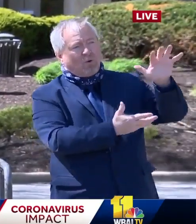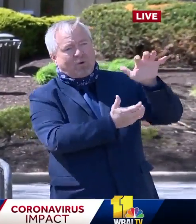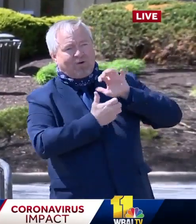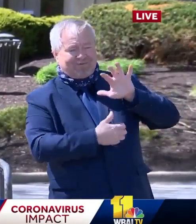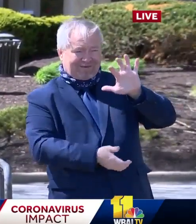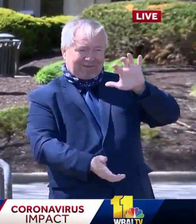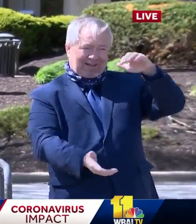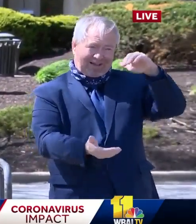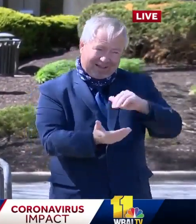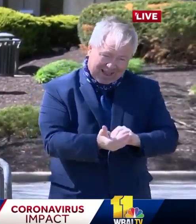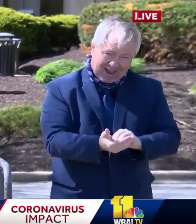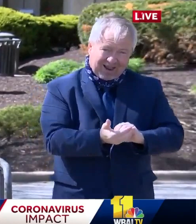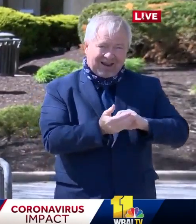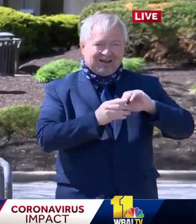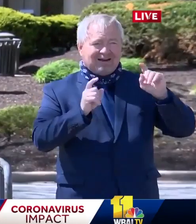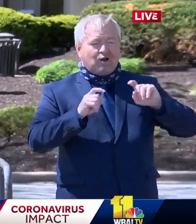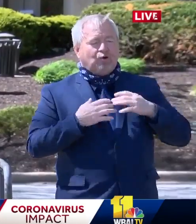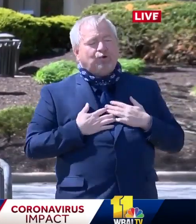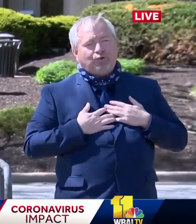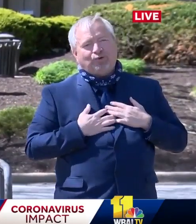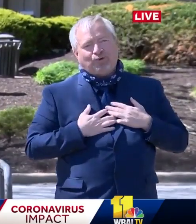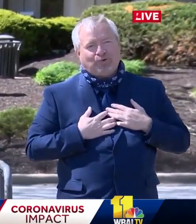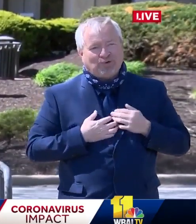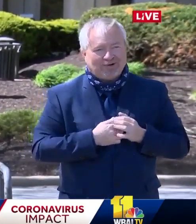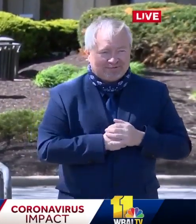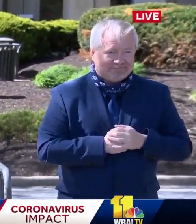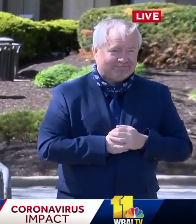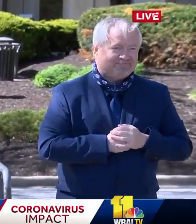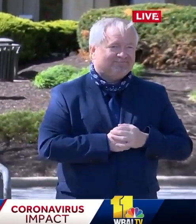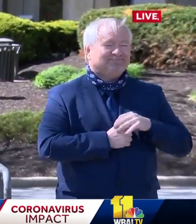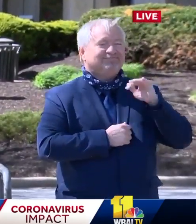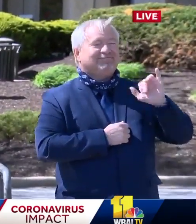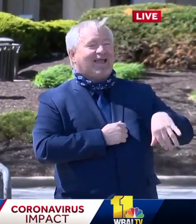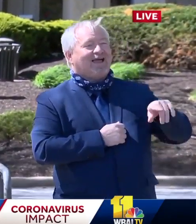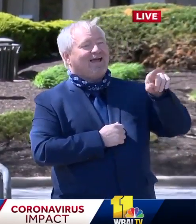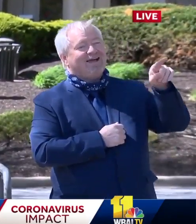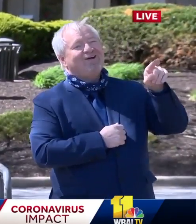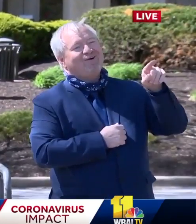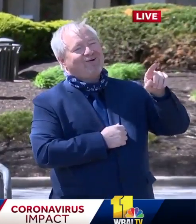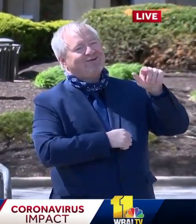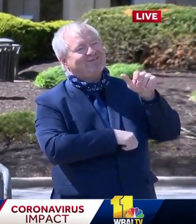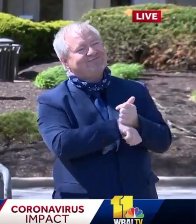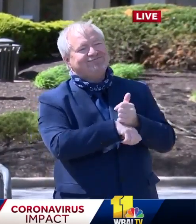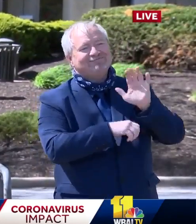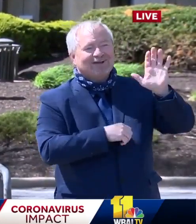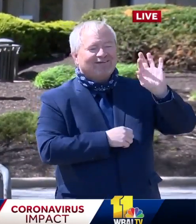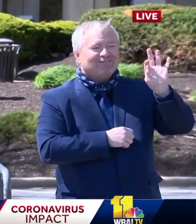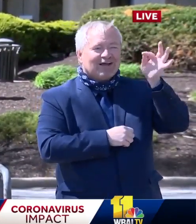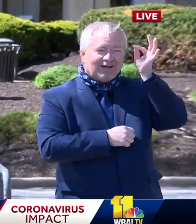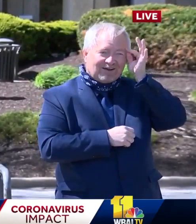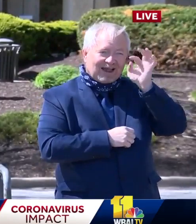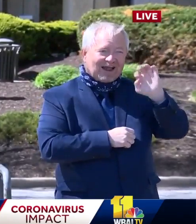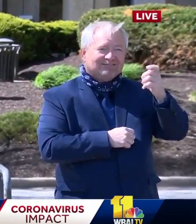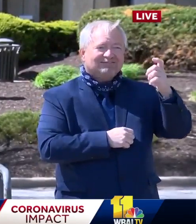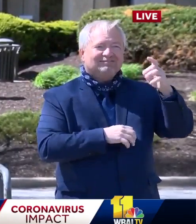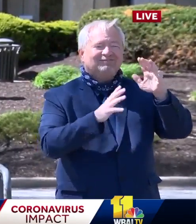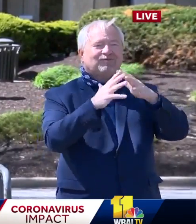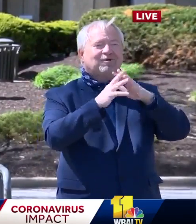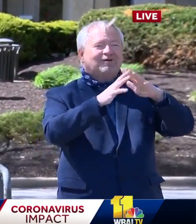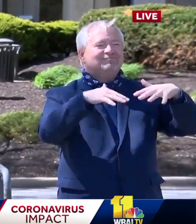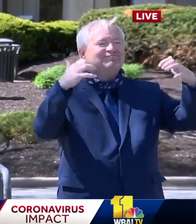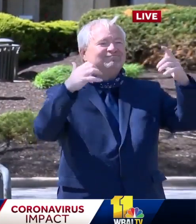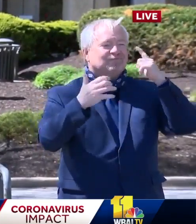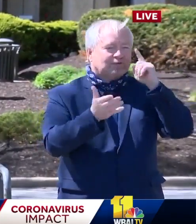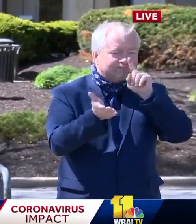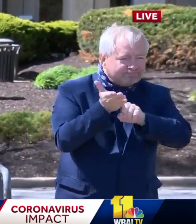us those additional tests. Uh, their work at FedEx will also help us in contact tracing, uh, which is a really crucial part of our efforts